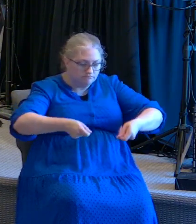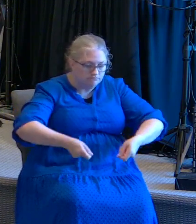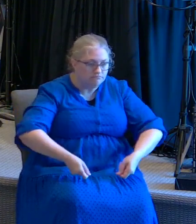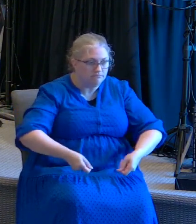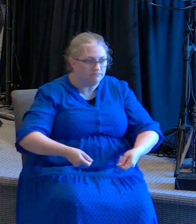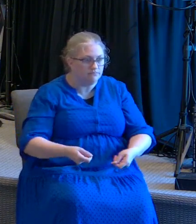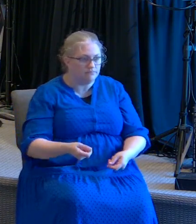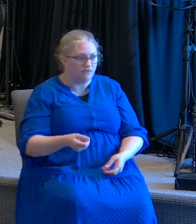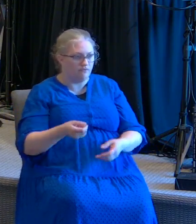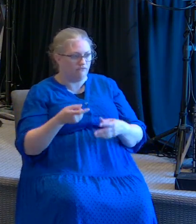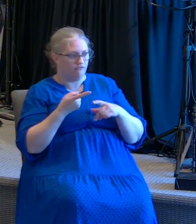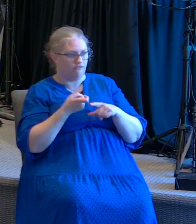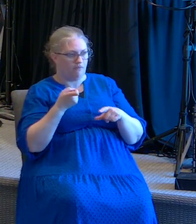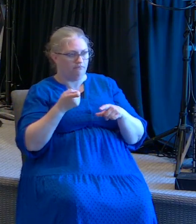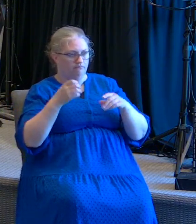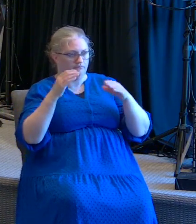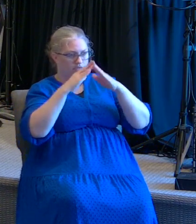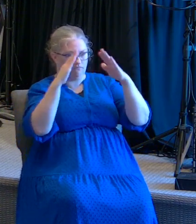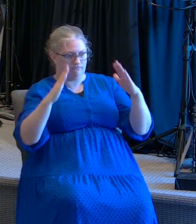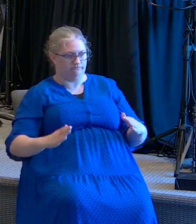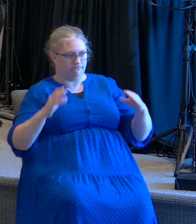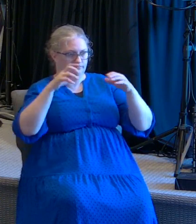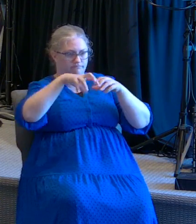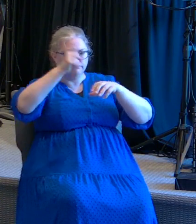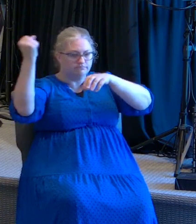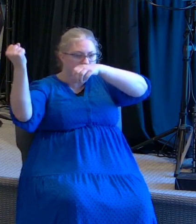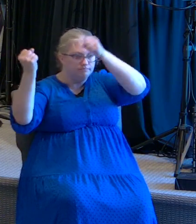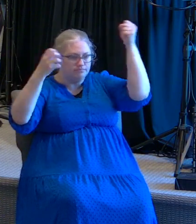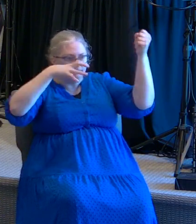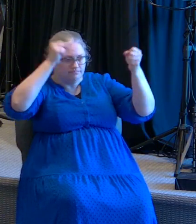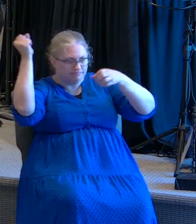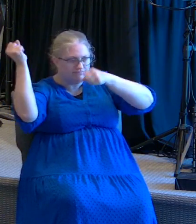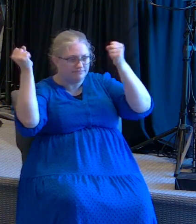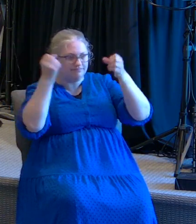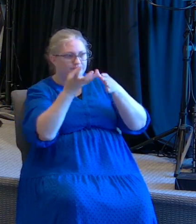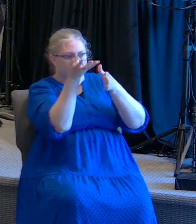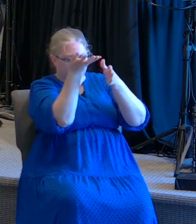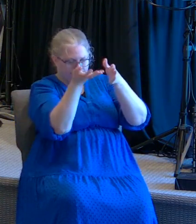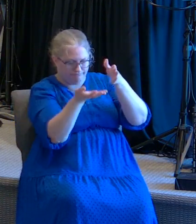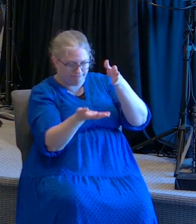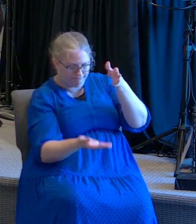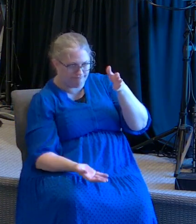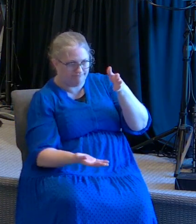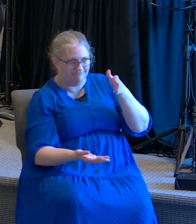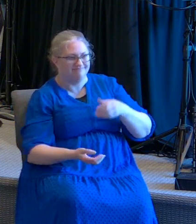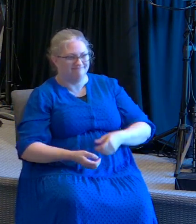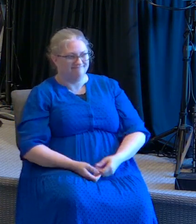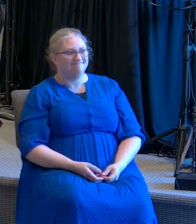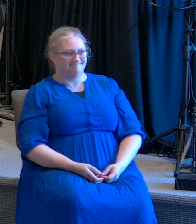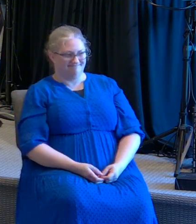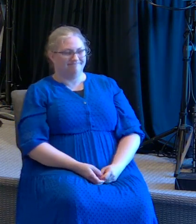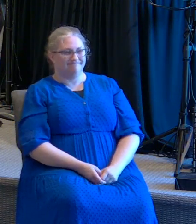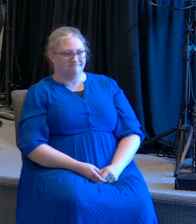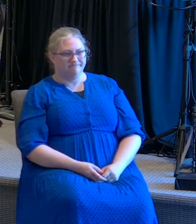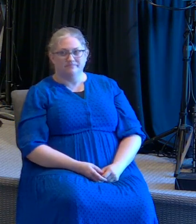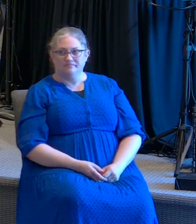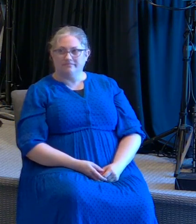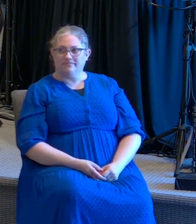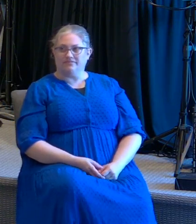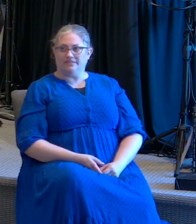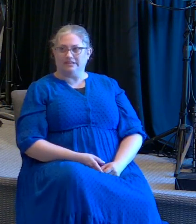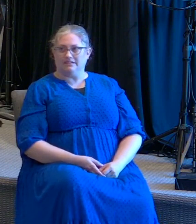Jesus en uno de los evangelios describe que habían sido cuatro hombres que lo bajaron por un tejado a Jesús